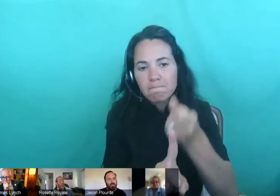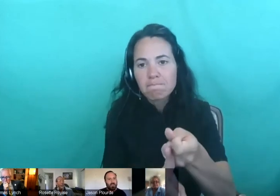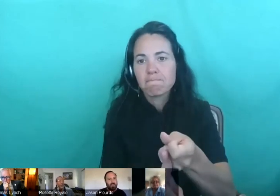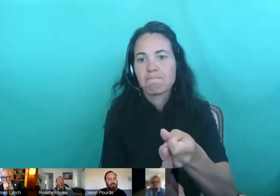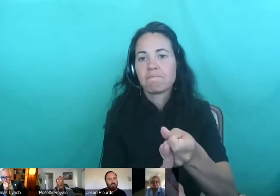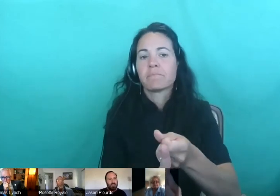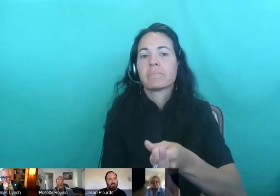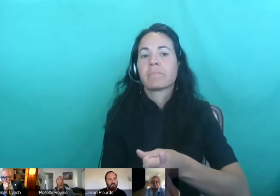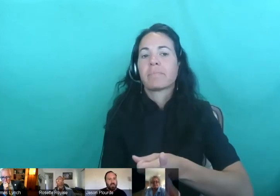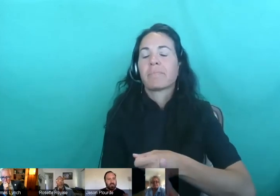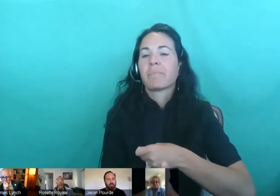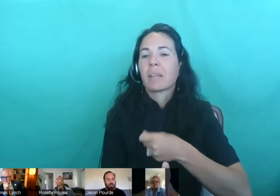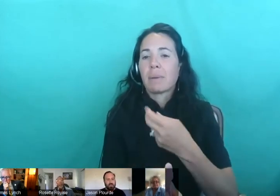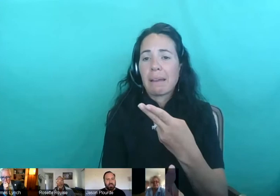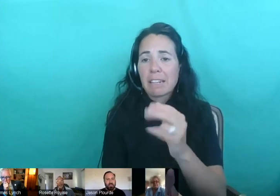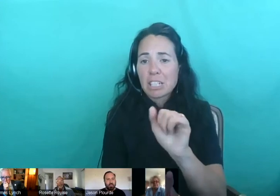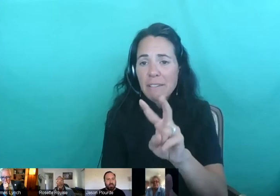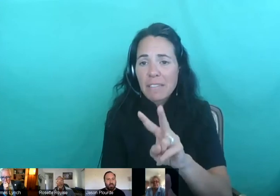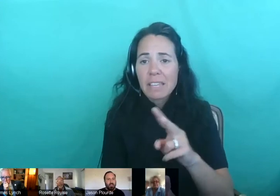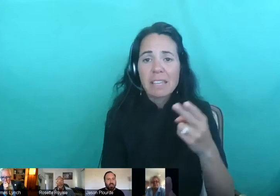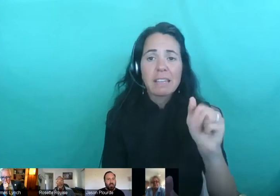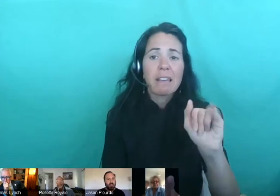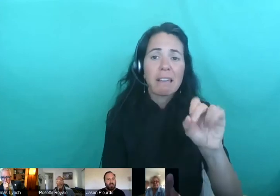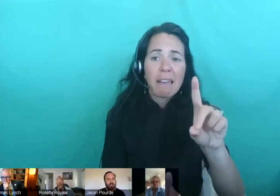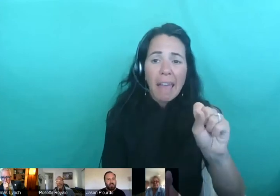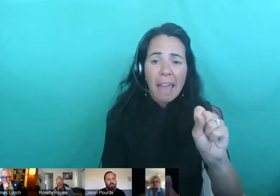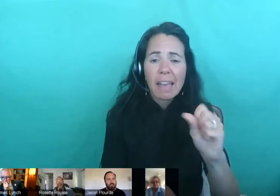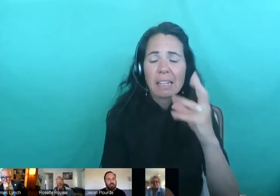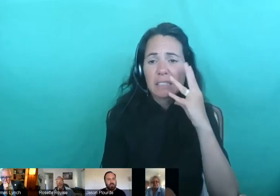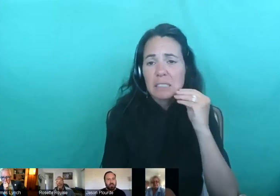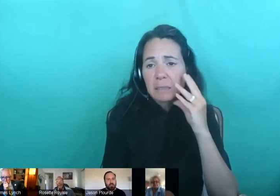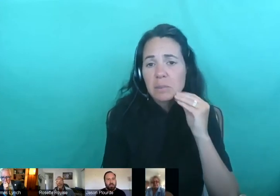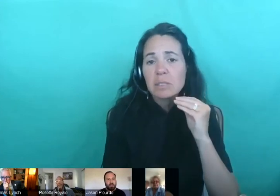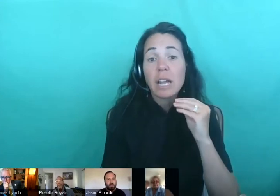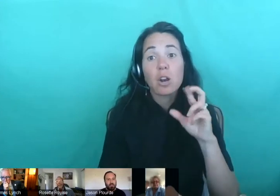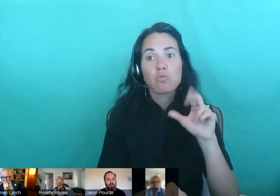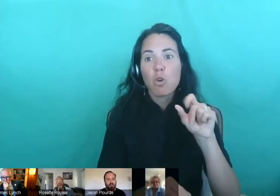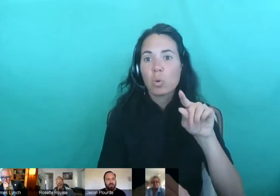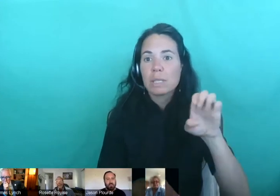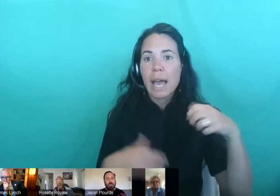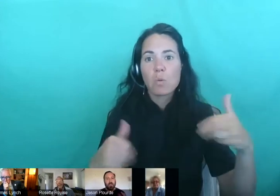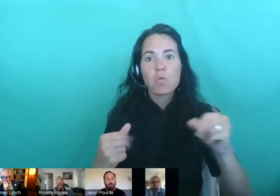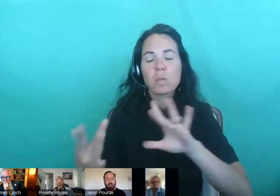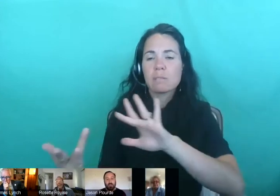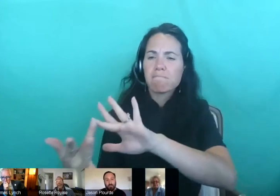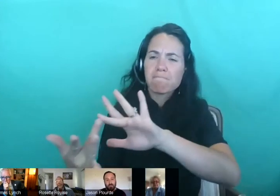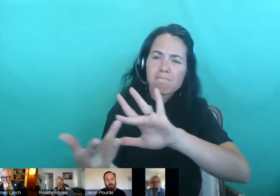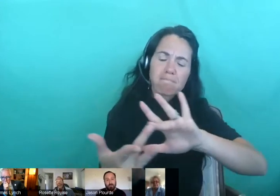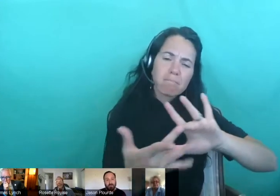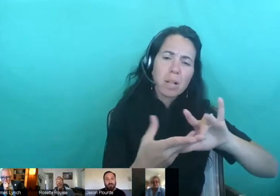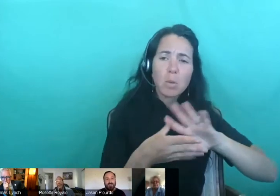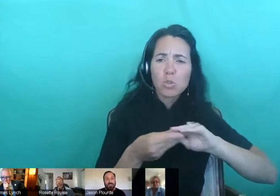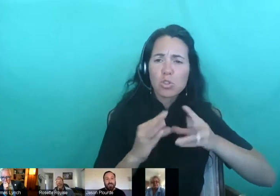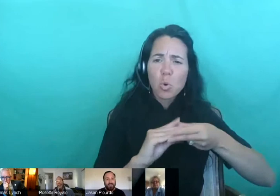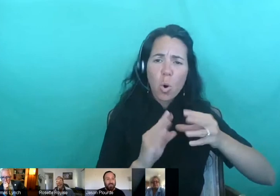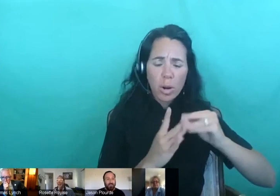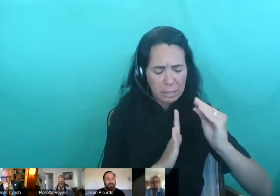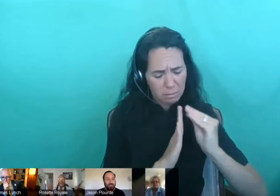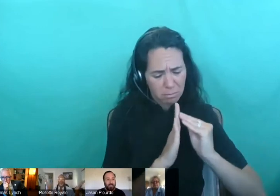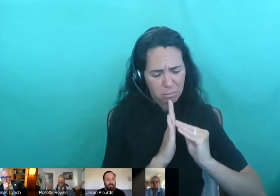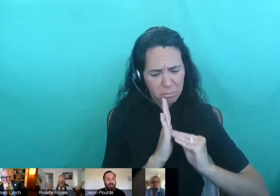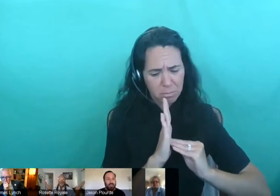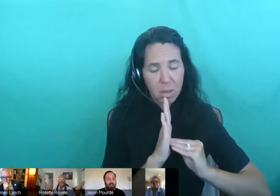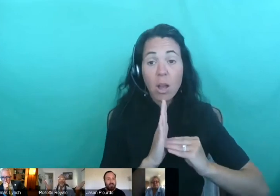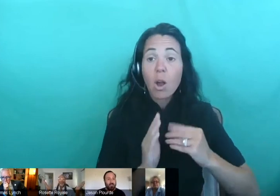by HIV and AIDS, and Rosette did an amazing job of reaching out to these communities and collecting those stories. One of the first groups that